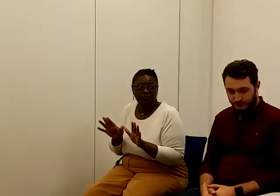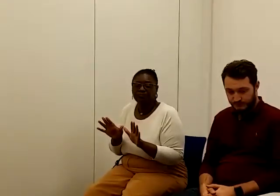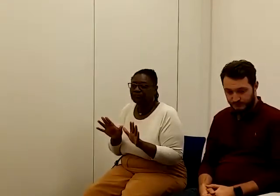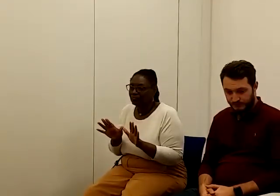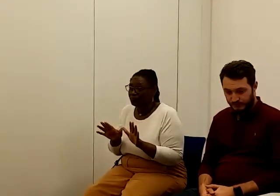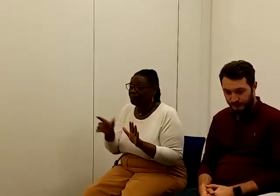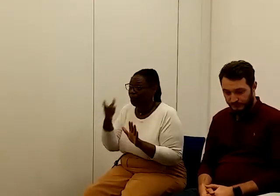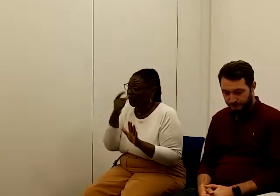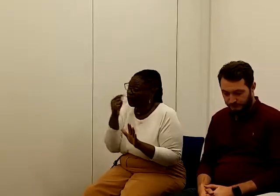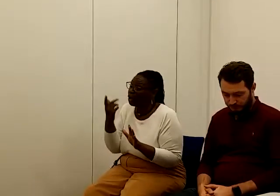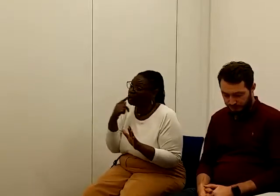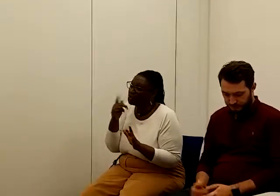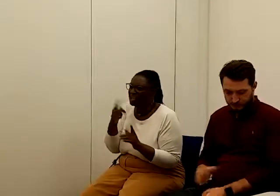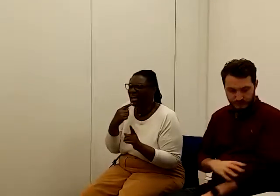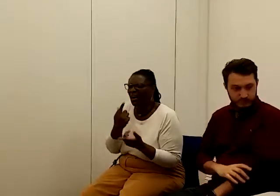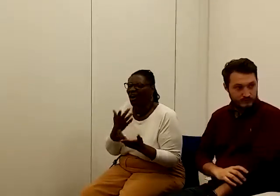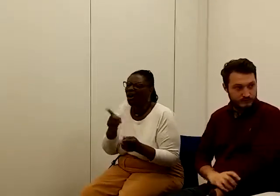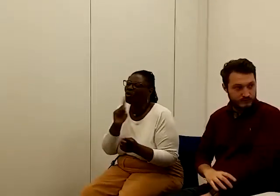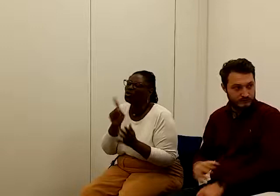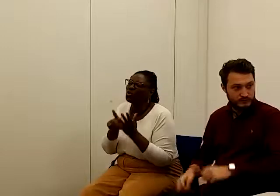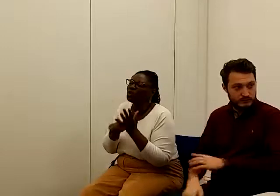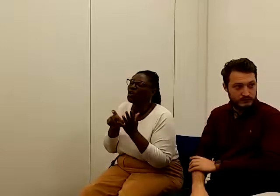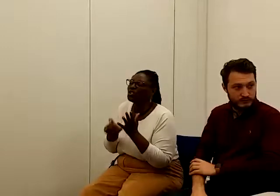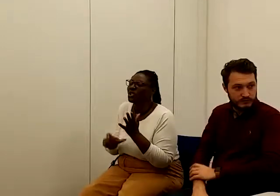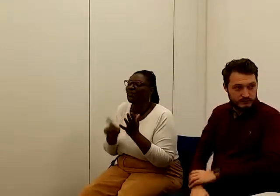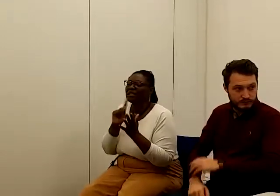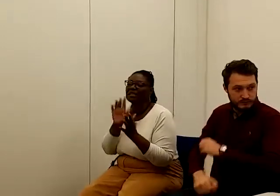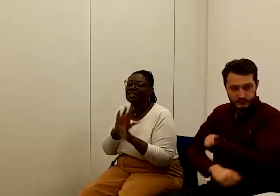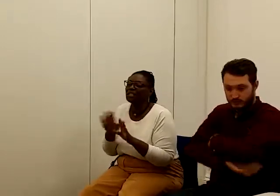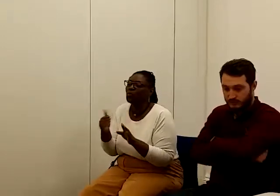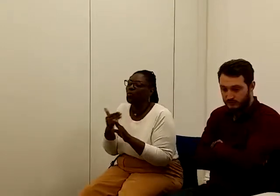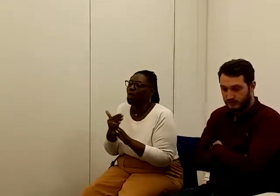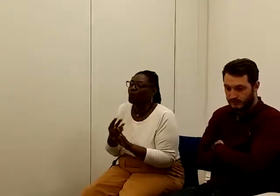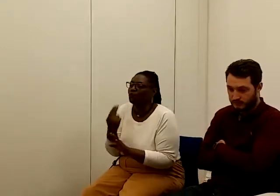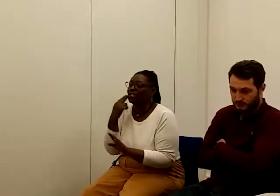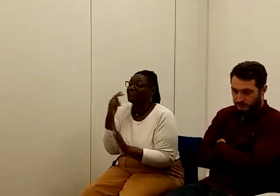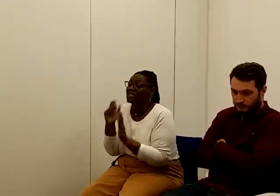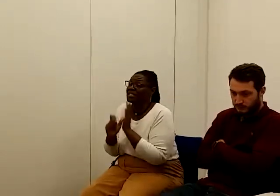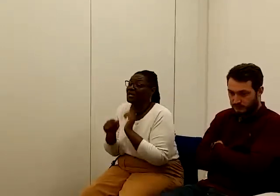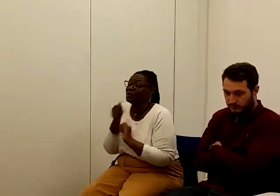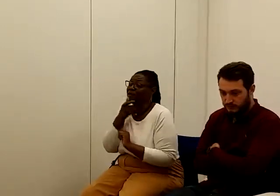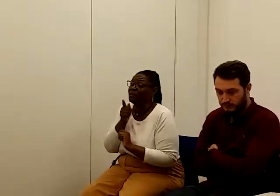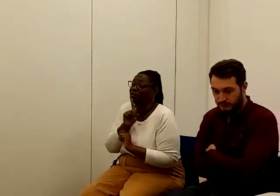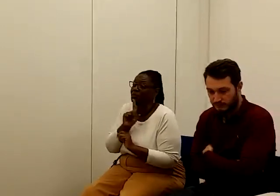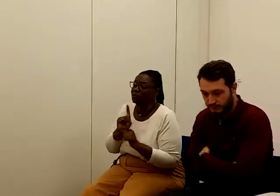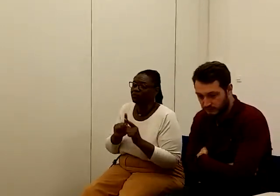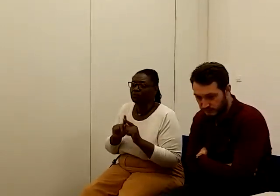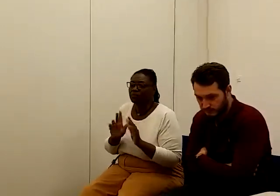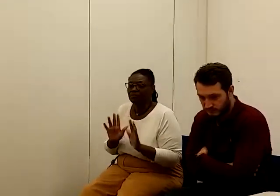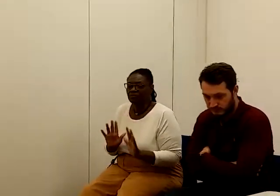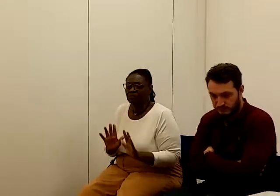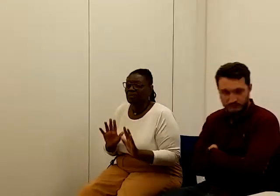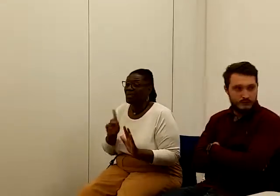could go down the road of saying universal credit doesn't work for deaf and disabled people and therefore